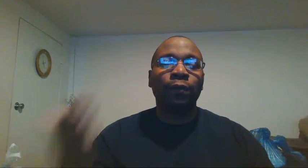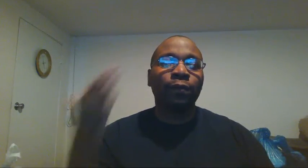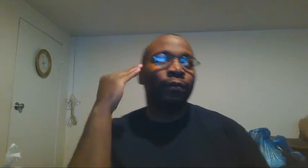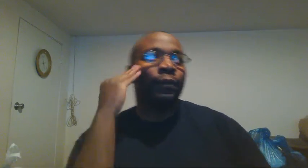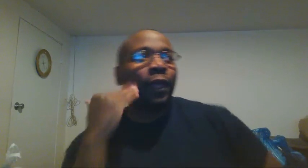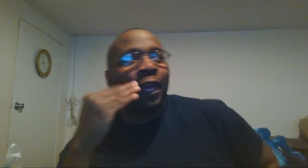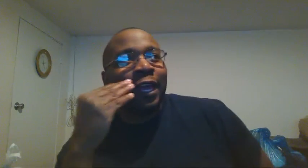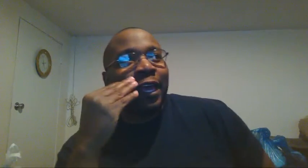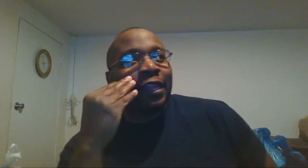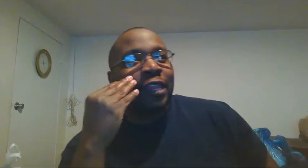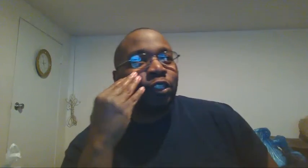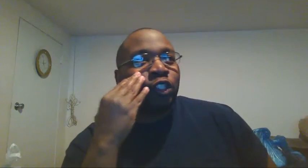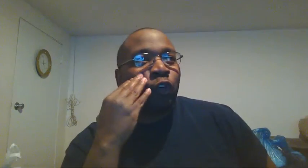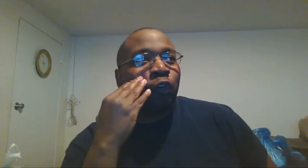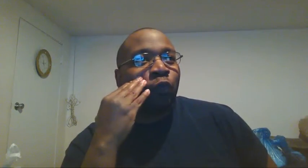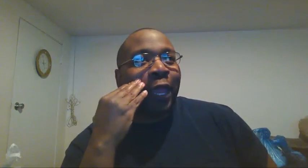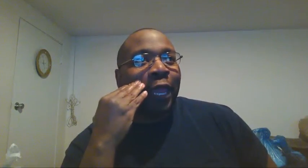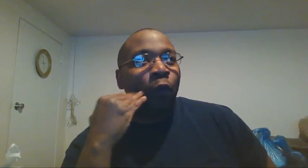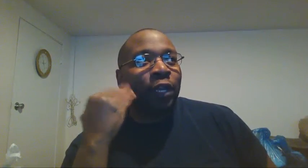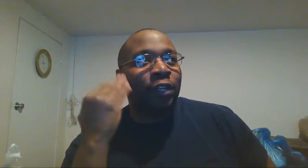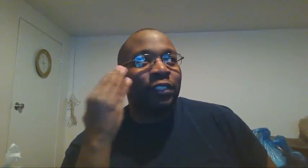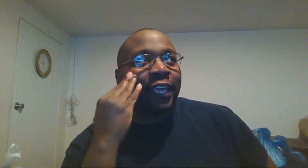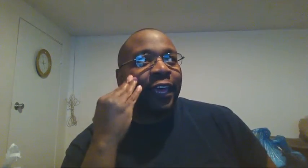so there's a certain way i wanted to say that